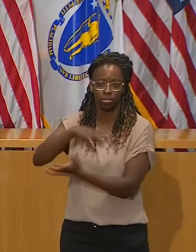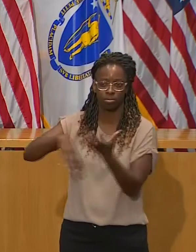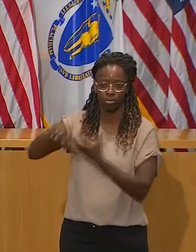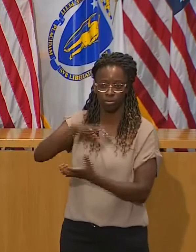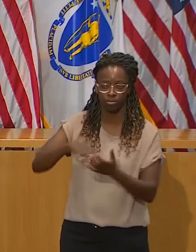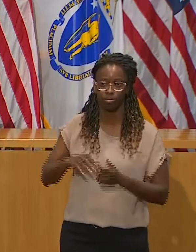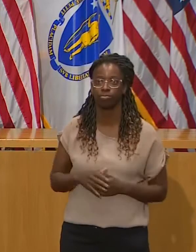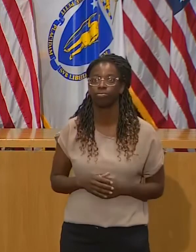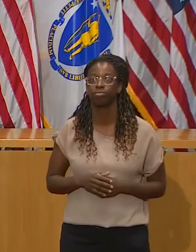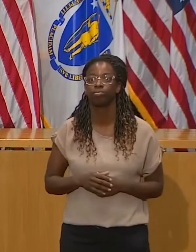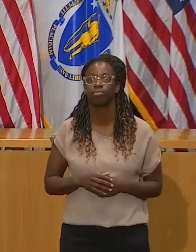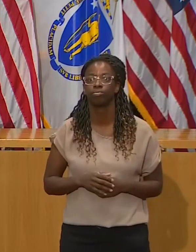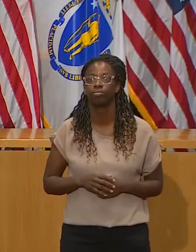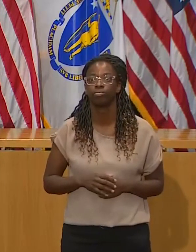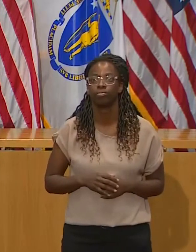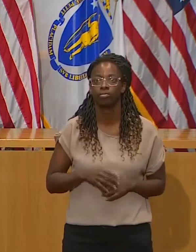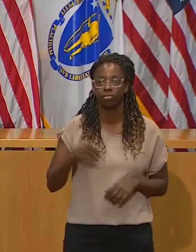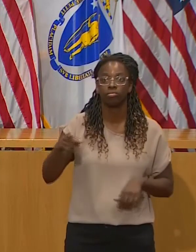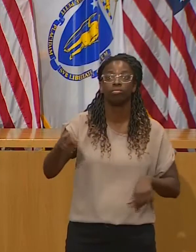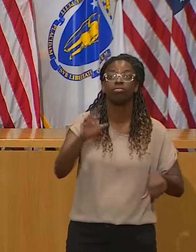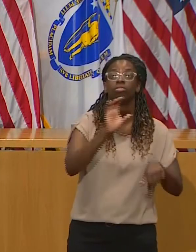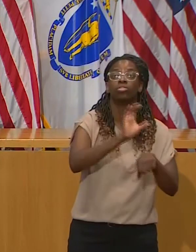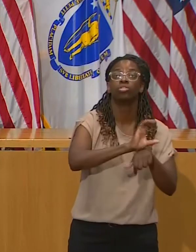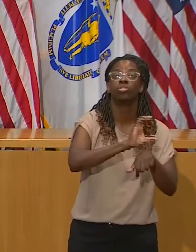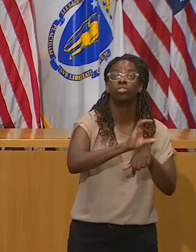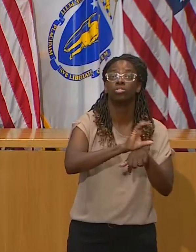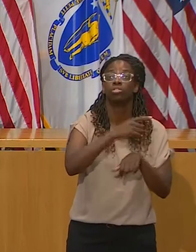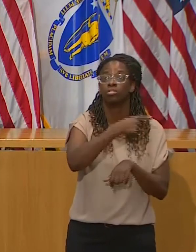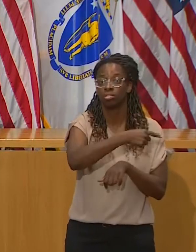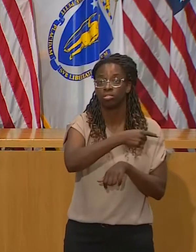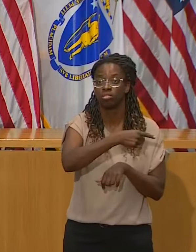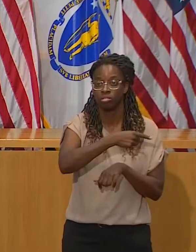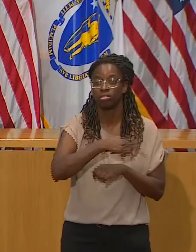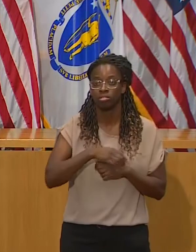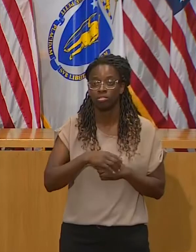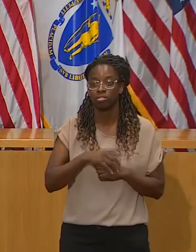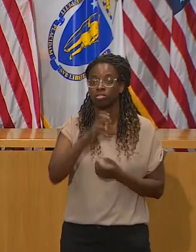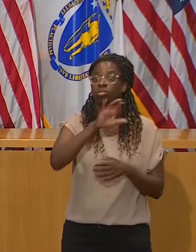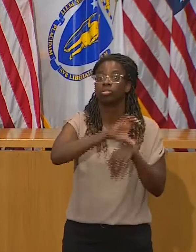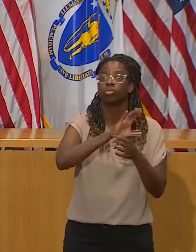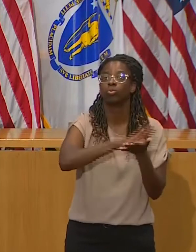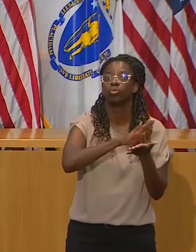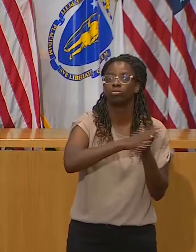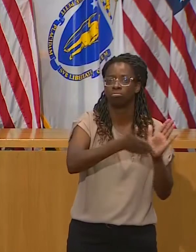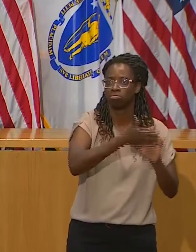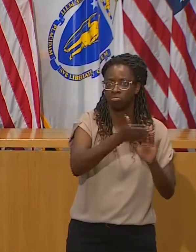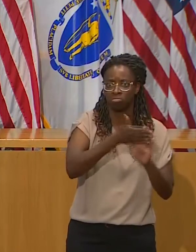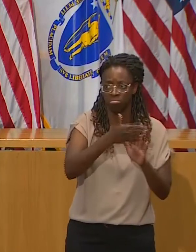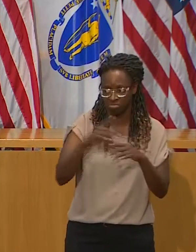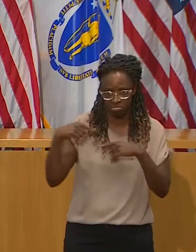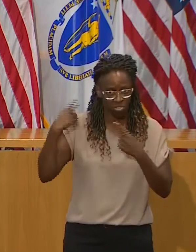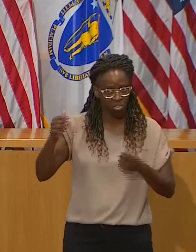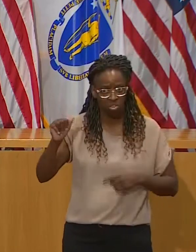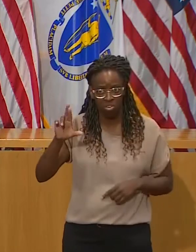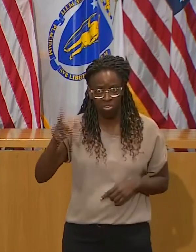person since mid-August. And they are located, for the most part, almost completely in high